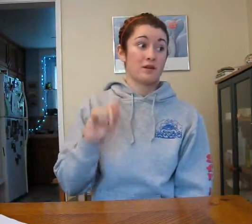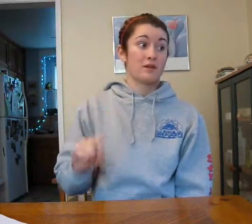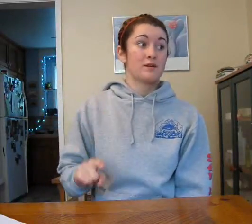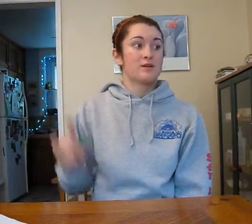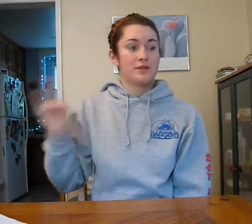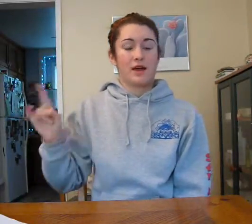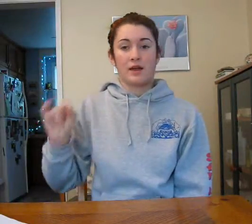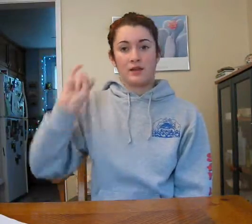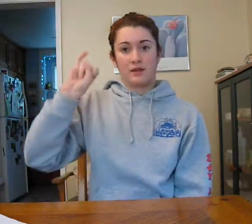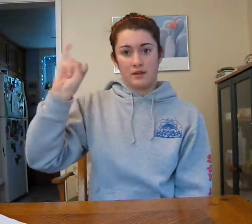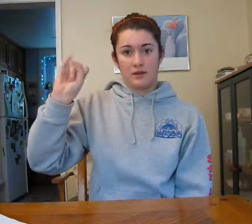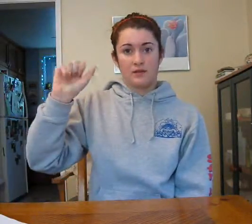that is.